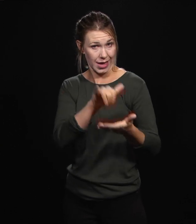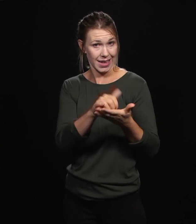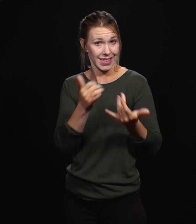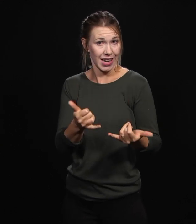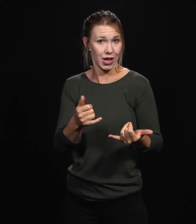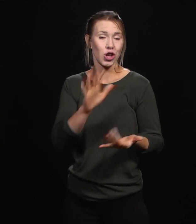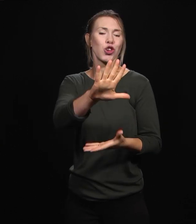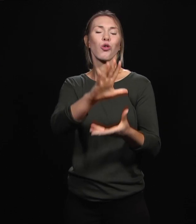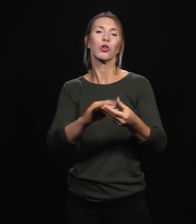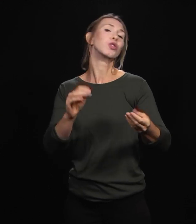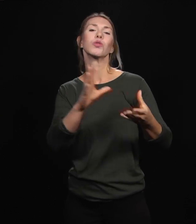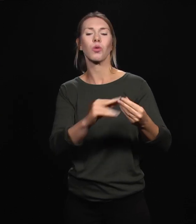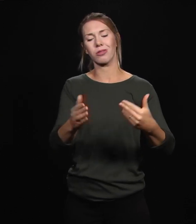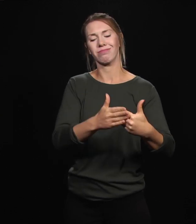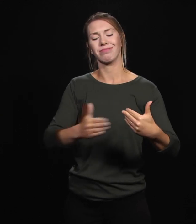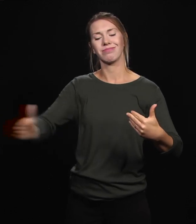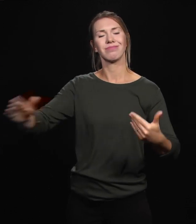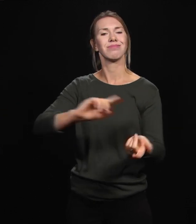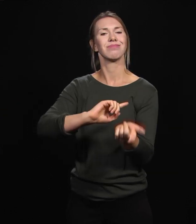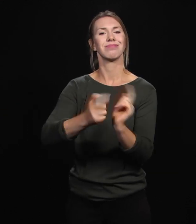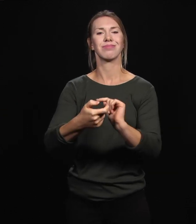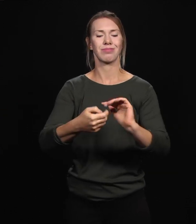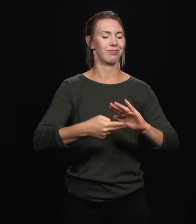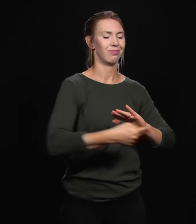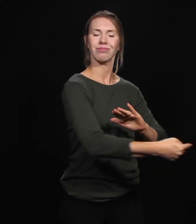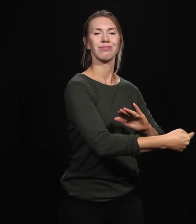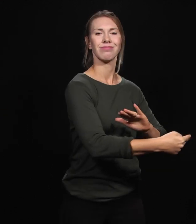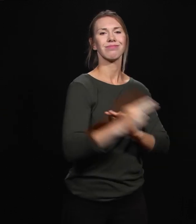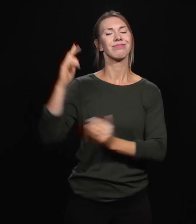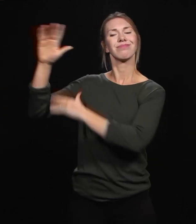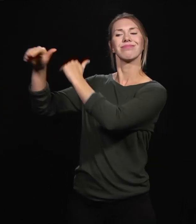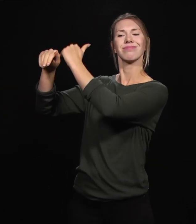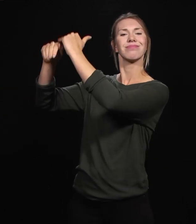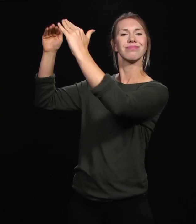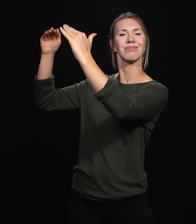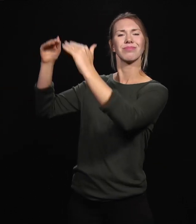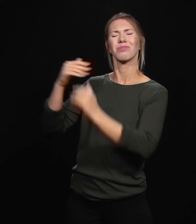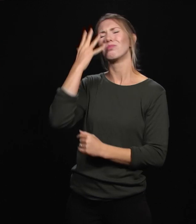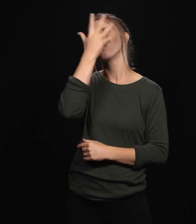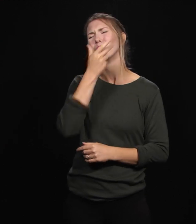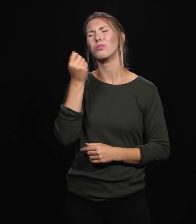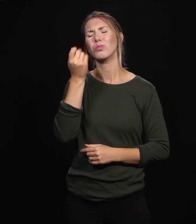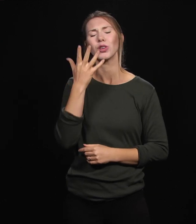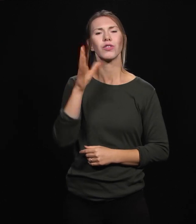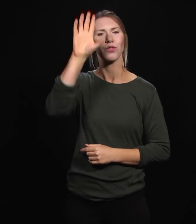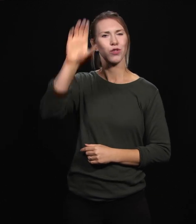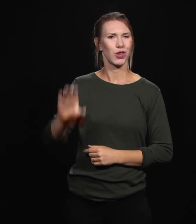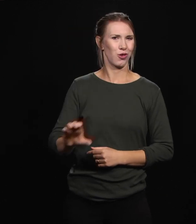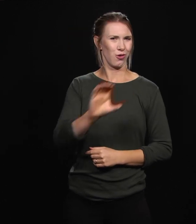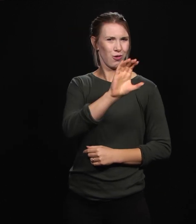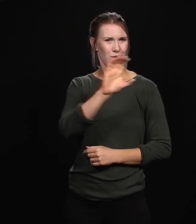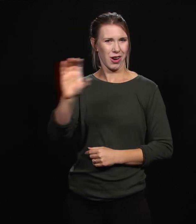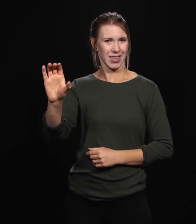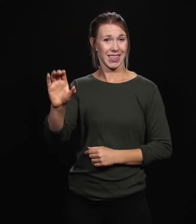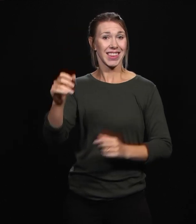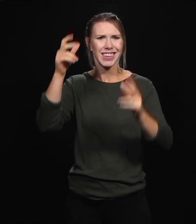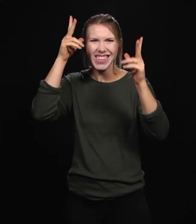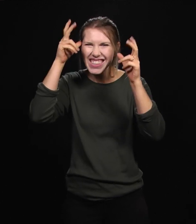of your eternity. The beauty of the cross, I love this. It's not just that Satan lost. It's that he's still